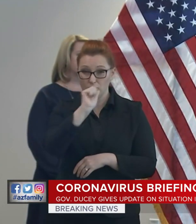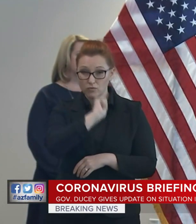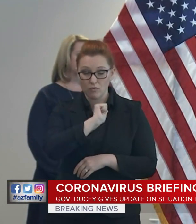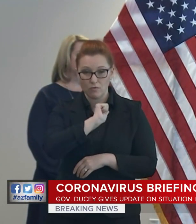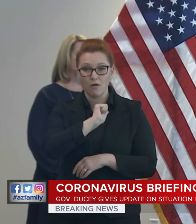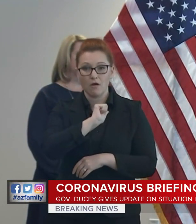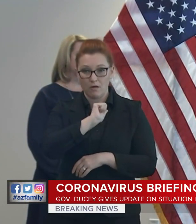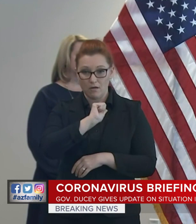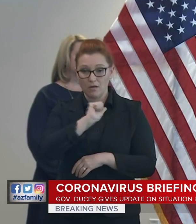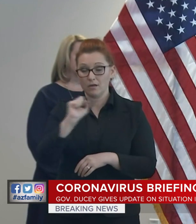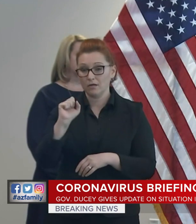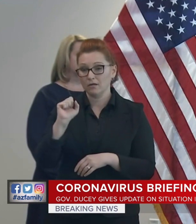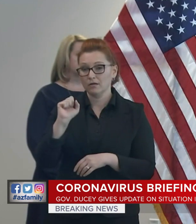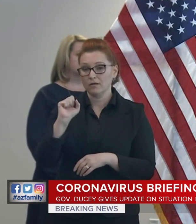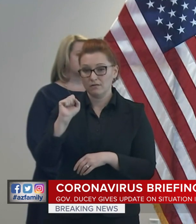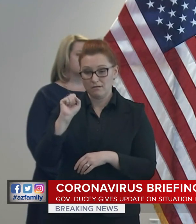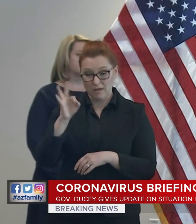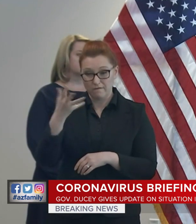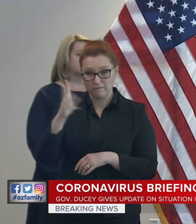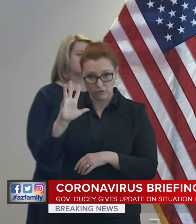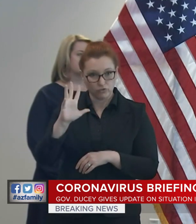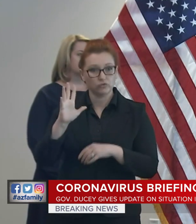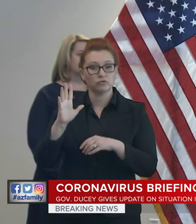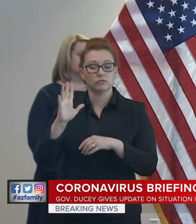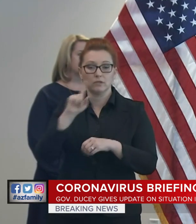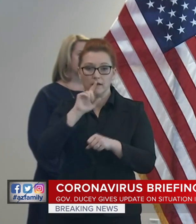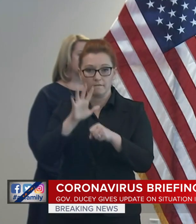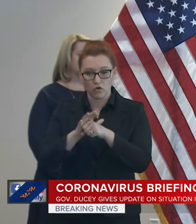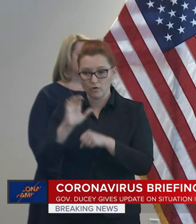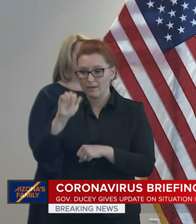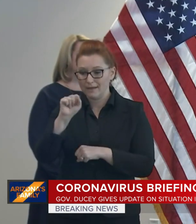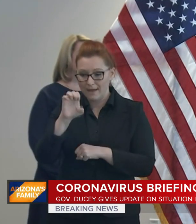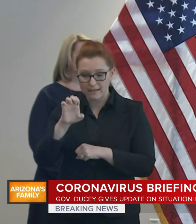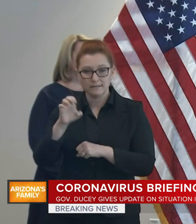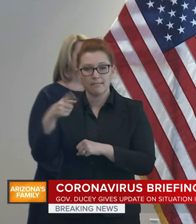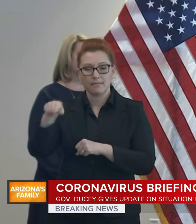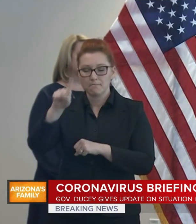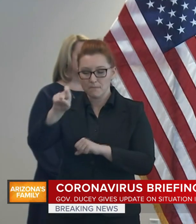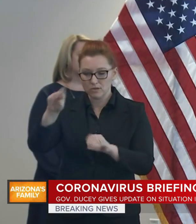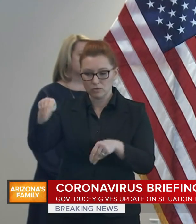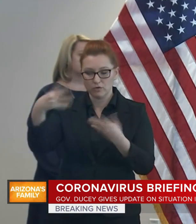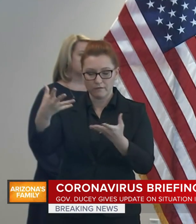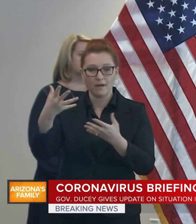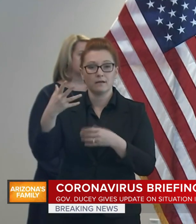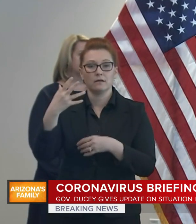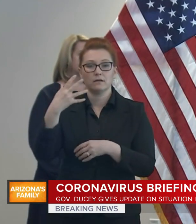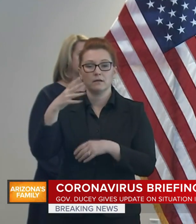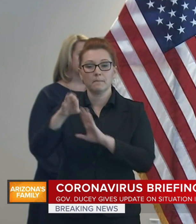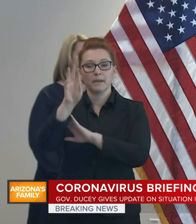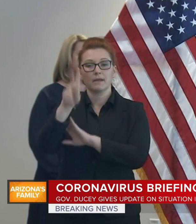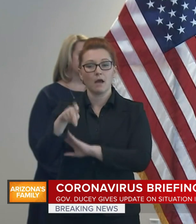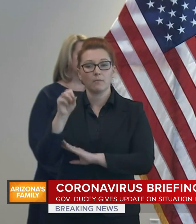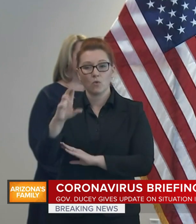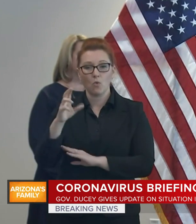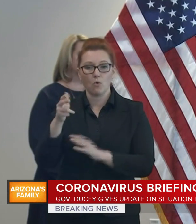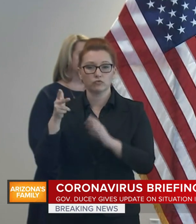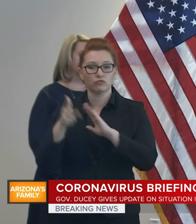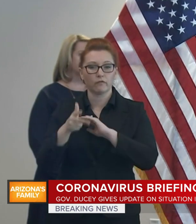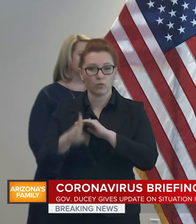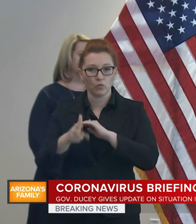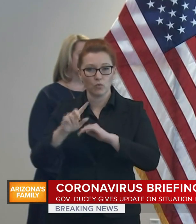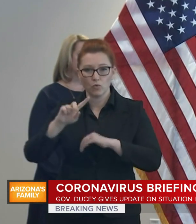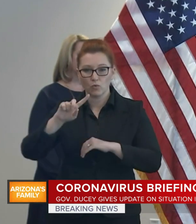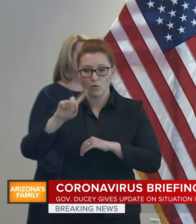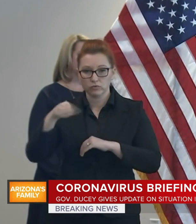with confirmed COVID-19 cases to provide dine-out options only and closing bars,